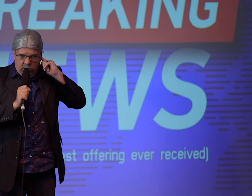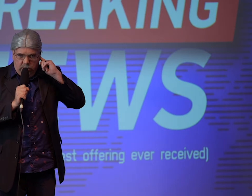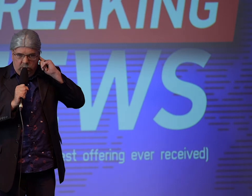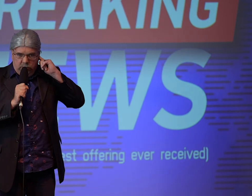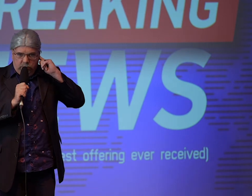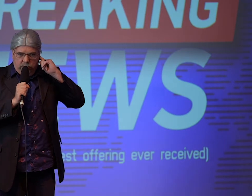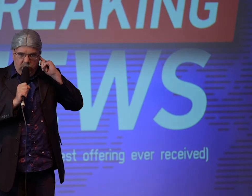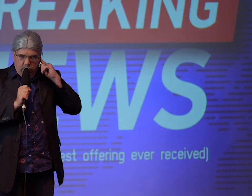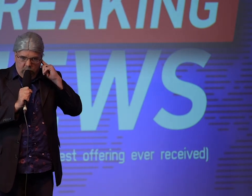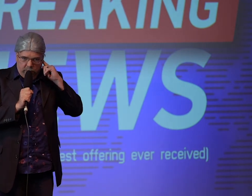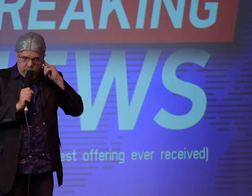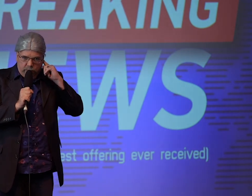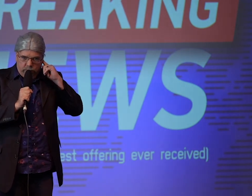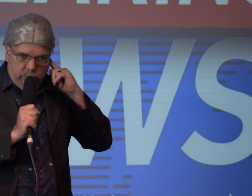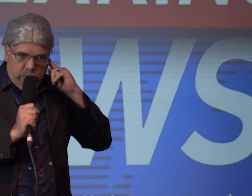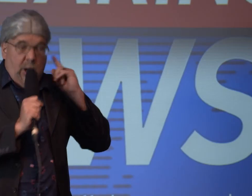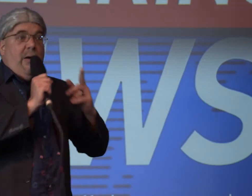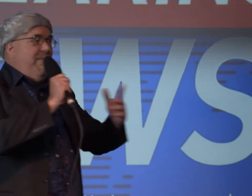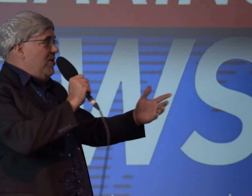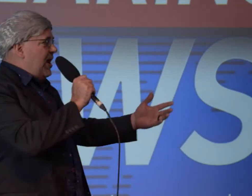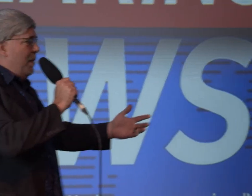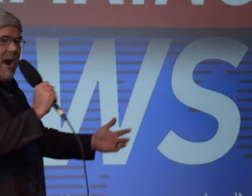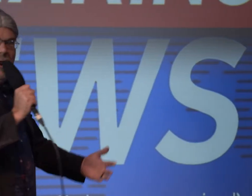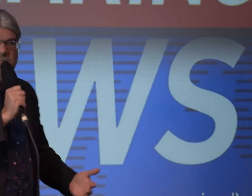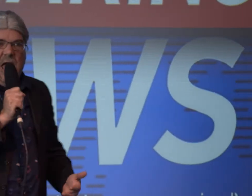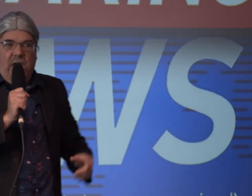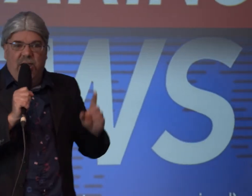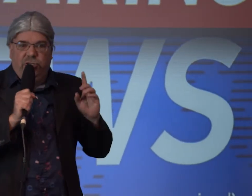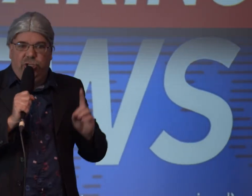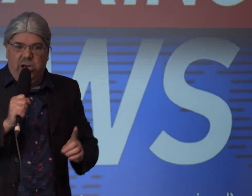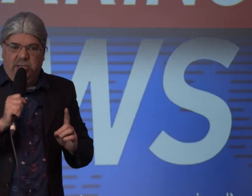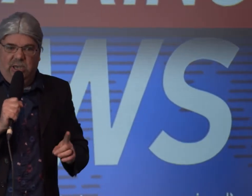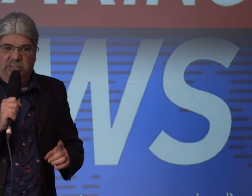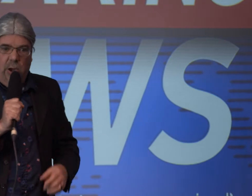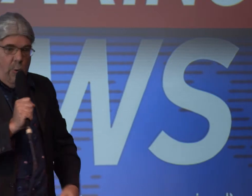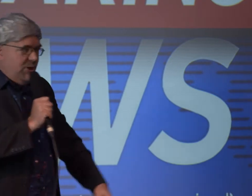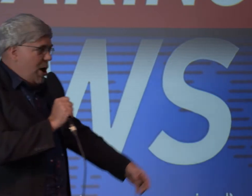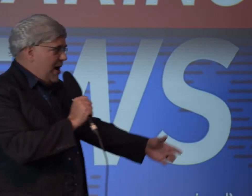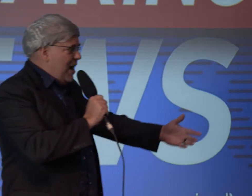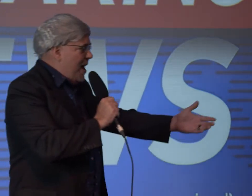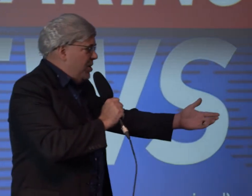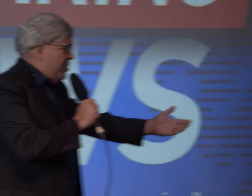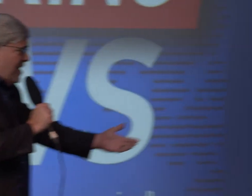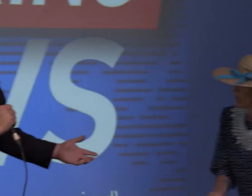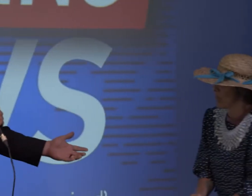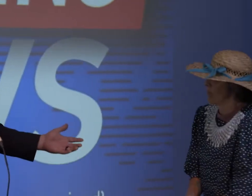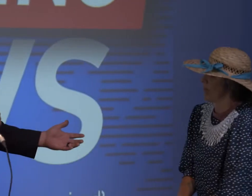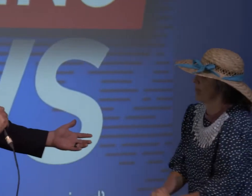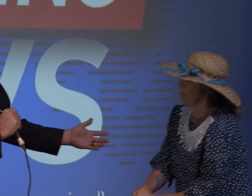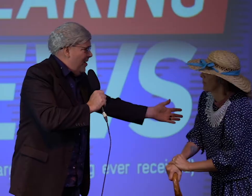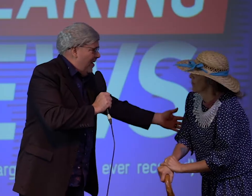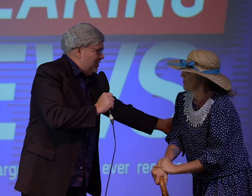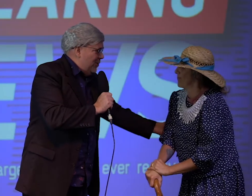sure oh boy all right folks it appears that jesus was talking about this